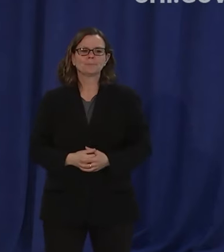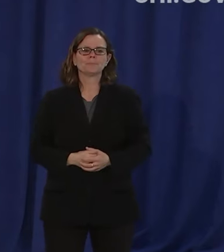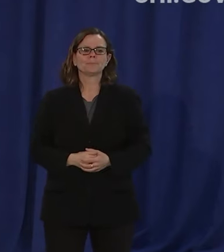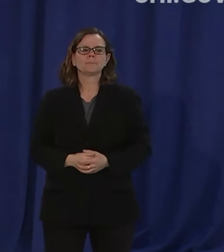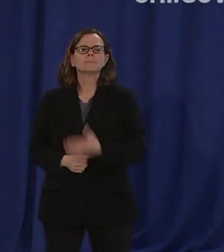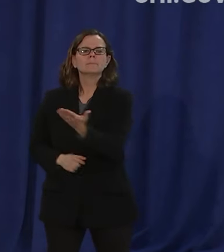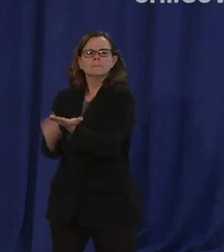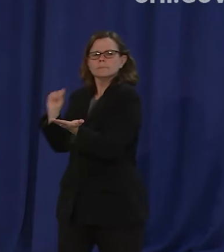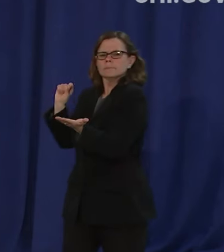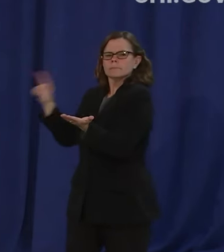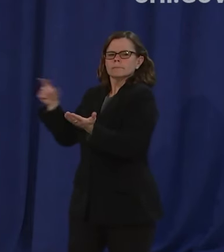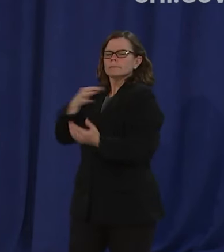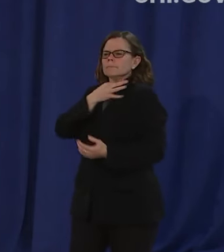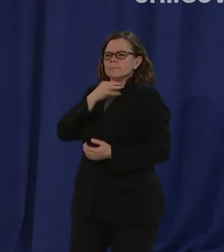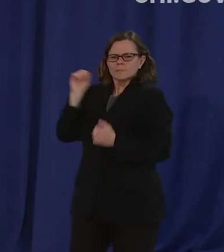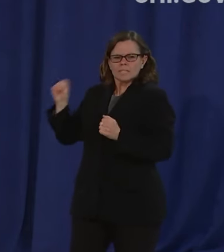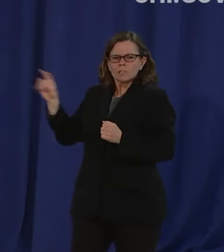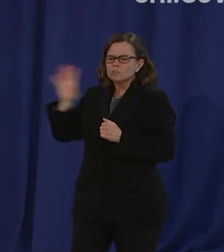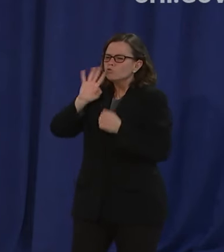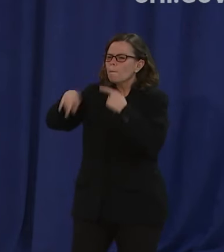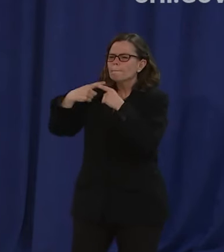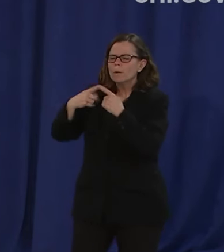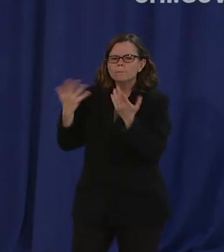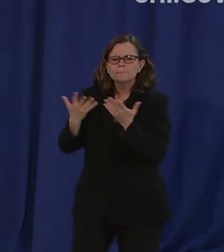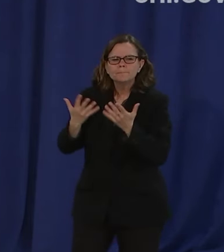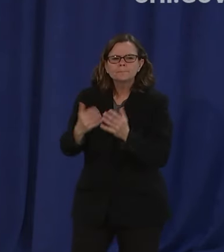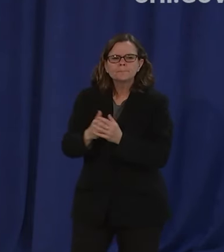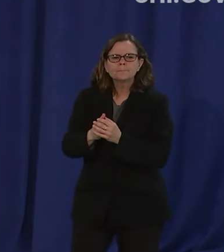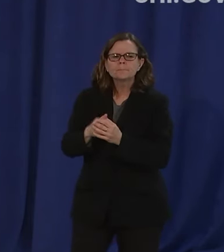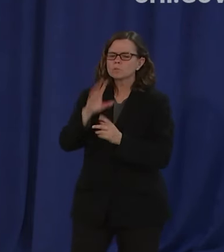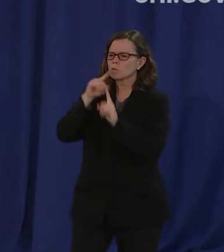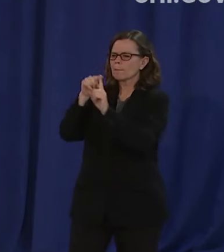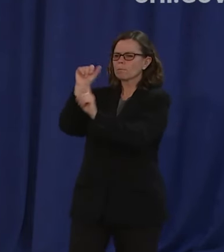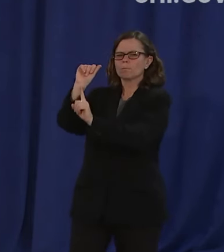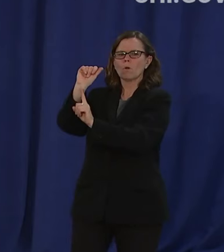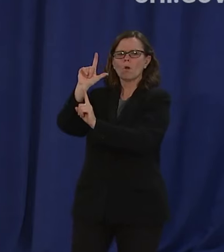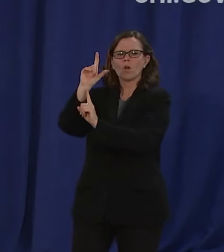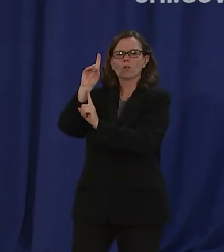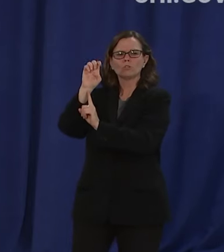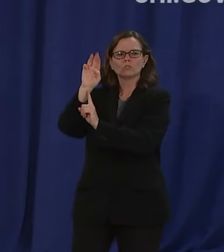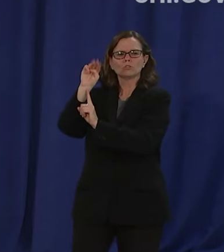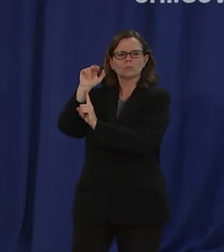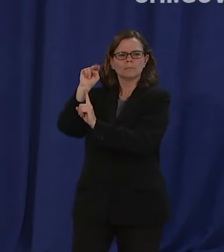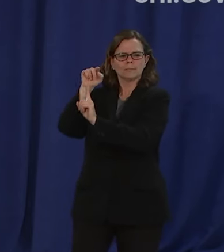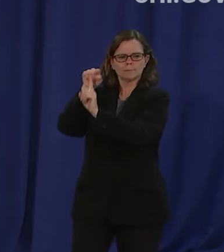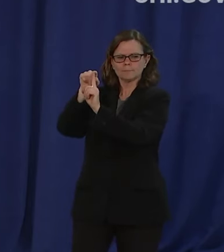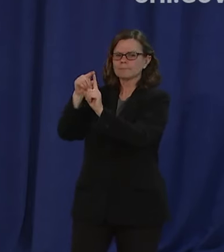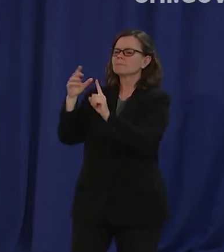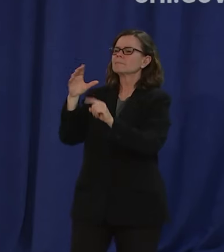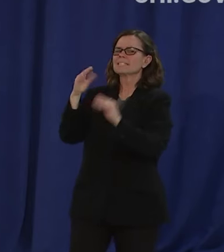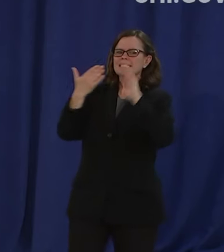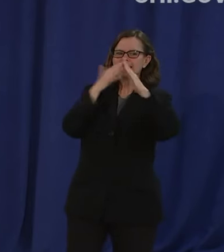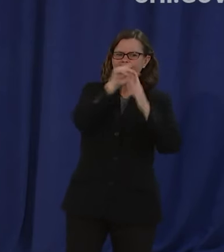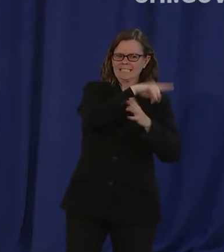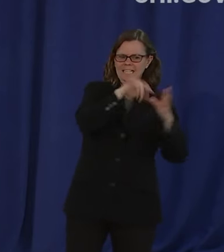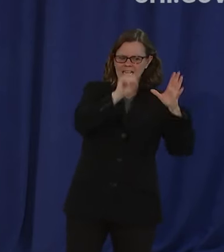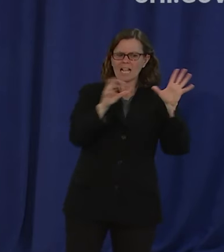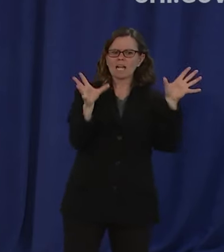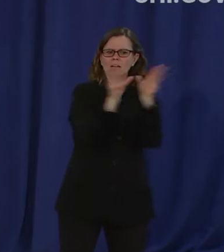virtually is proof that the council can meet and react quickly so extraordinary authority isn't really needed well